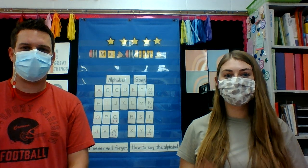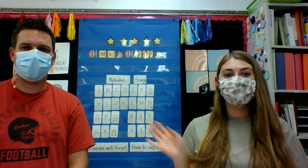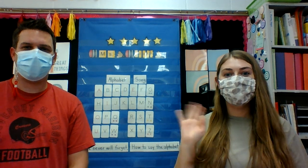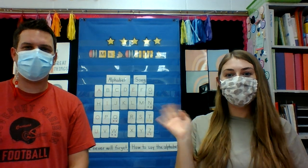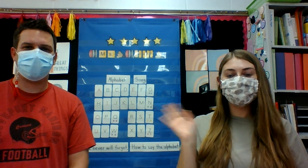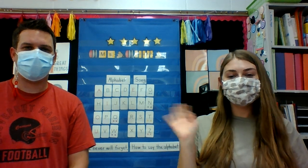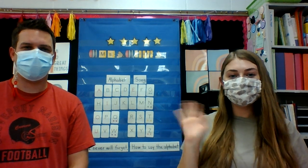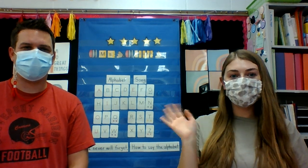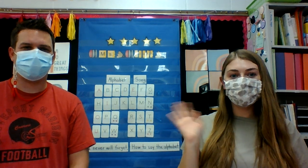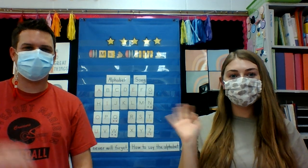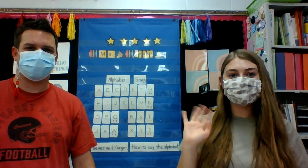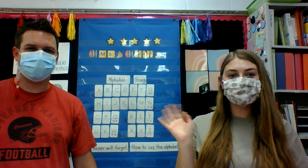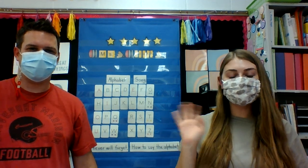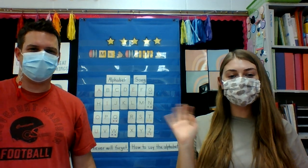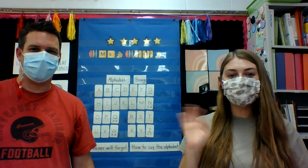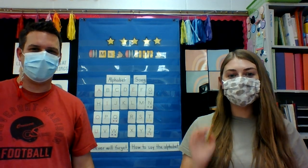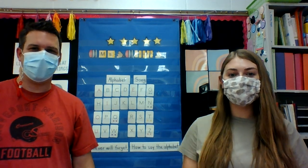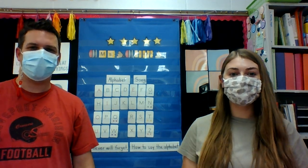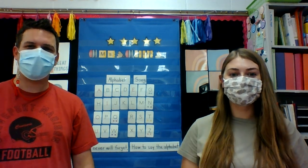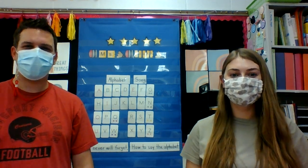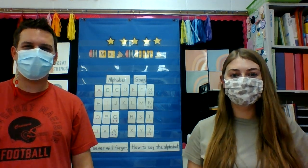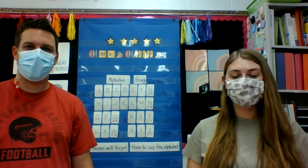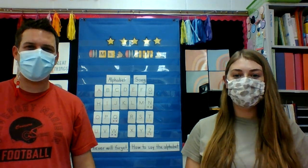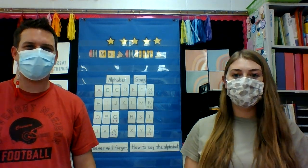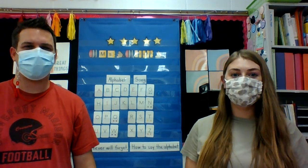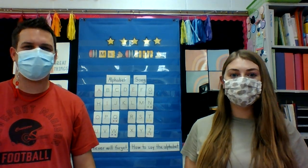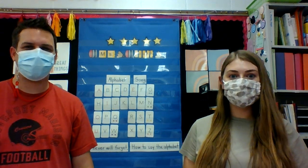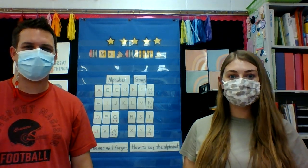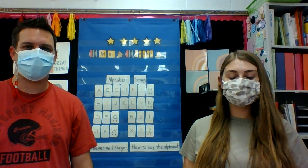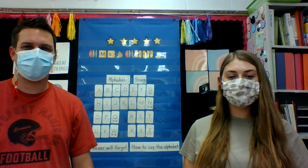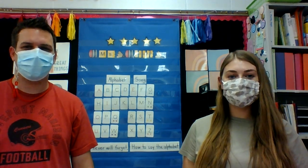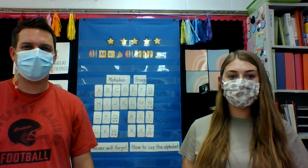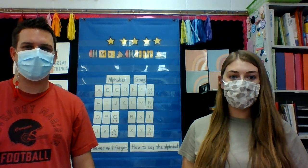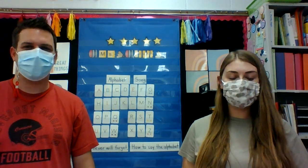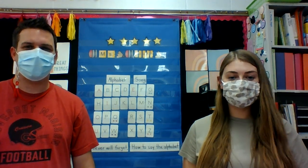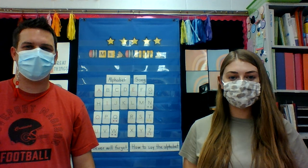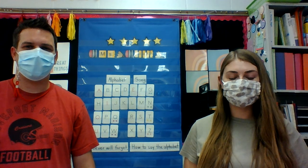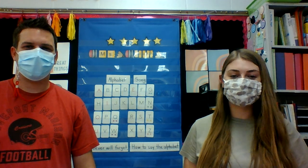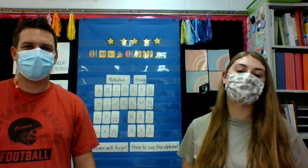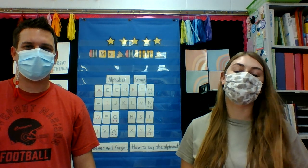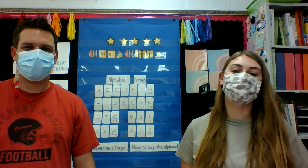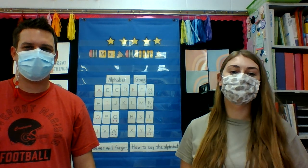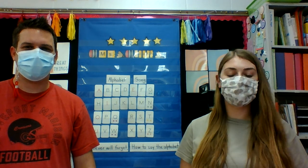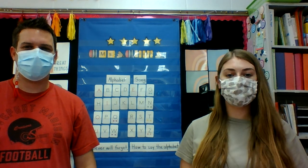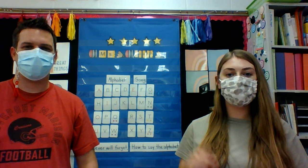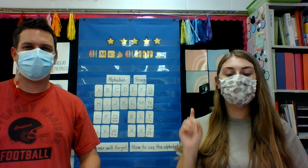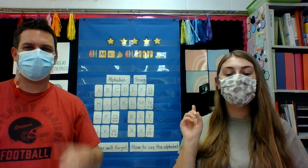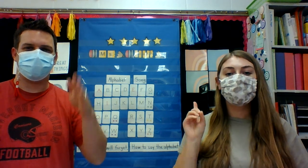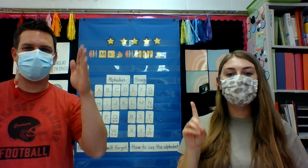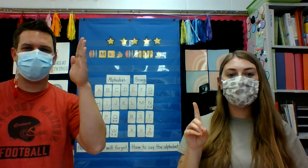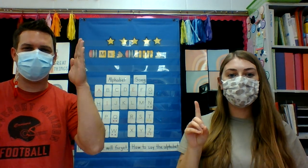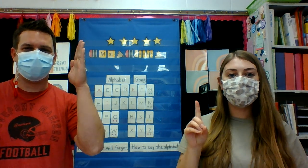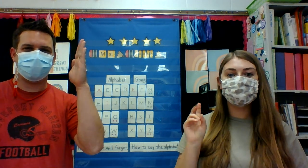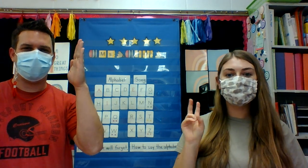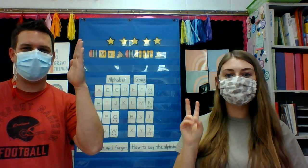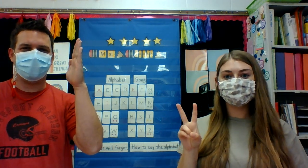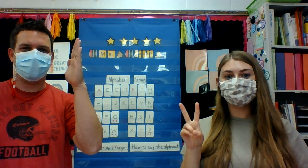Hi everyone, it's Ms. Lohr and Mr. Ray and we're gonna sing you our alphabet song. Ready? One, two,